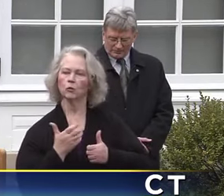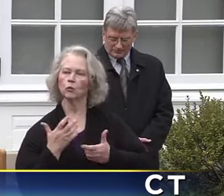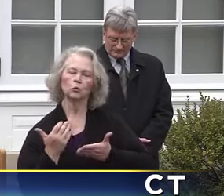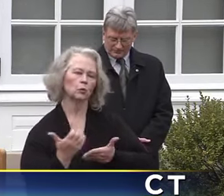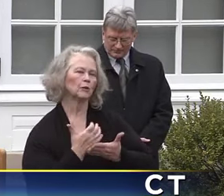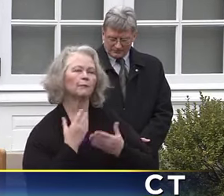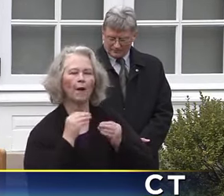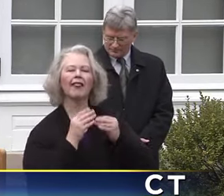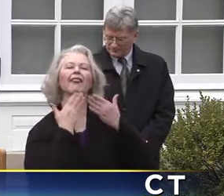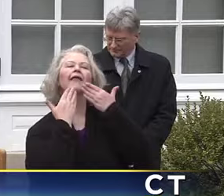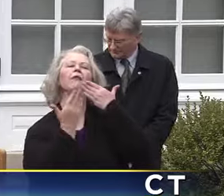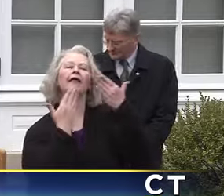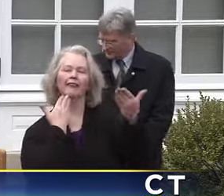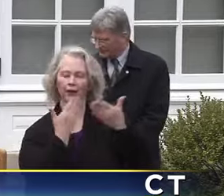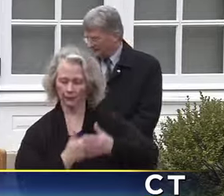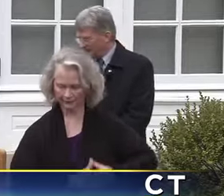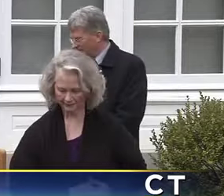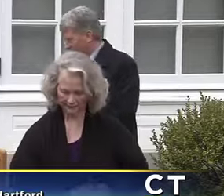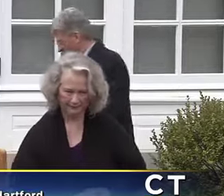more. Thank you, everybody.